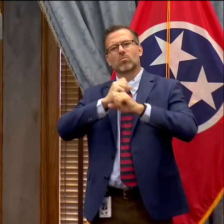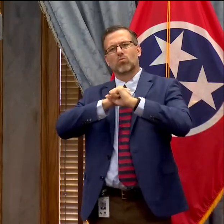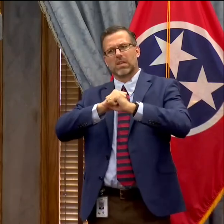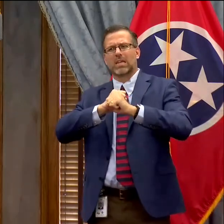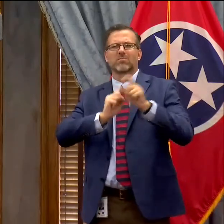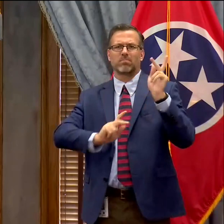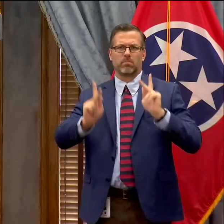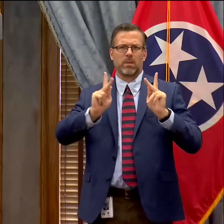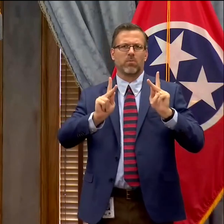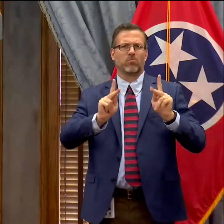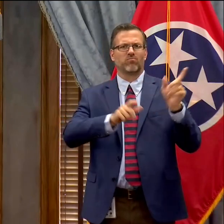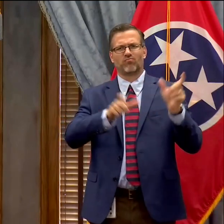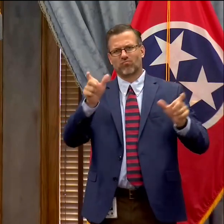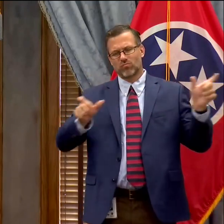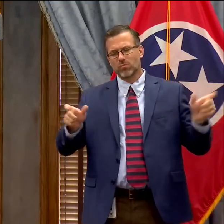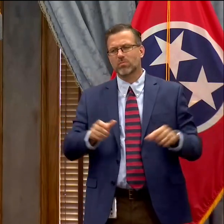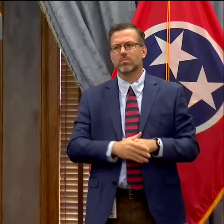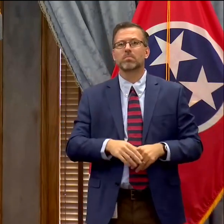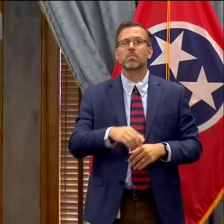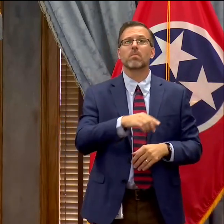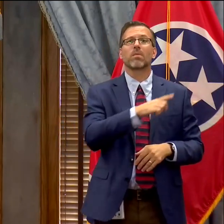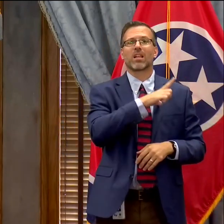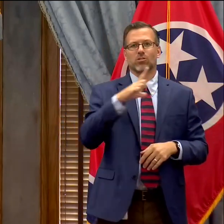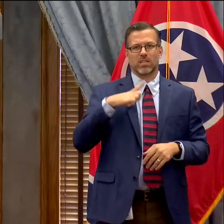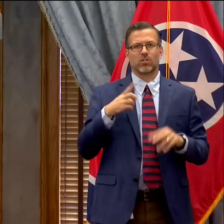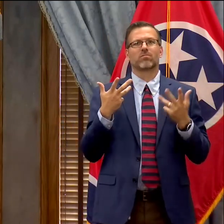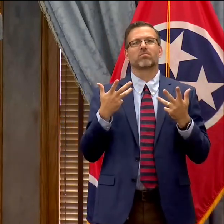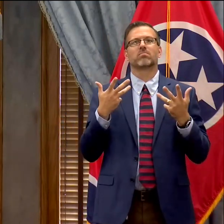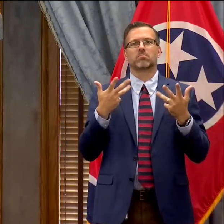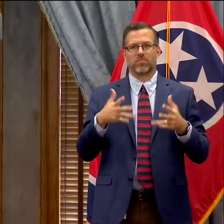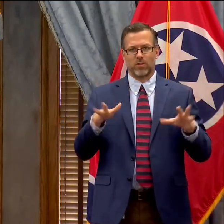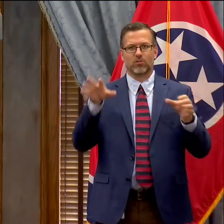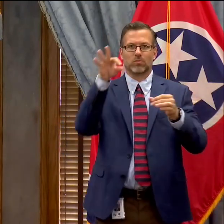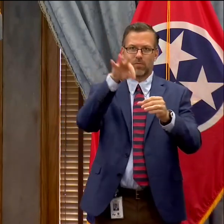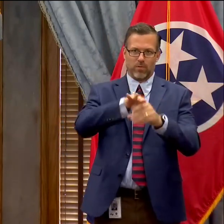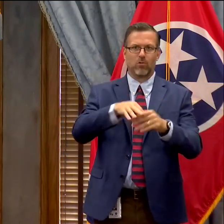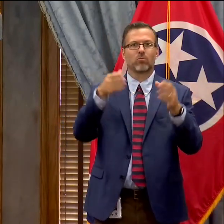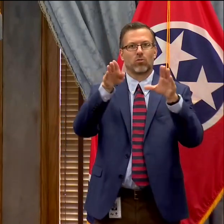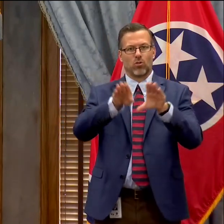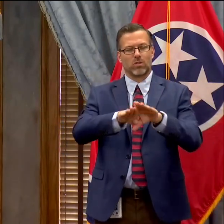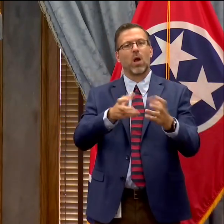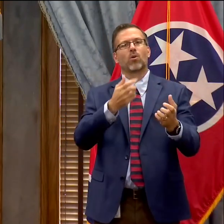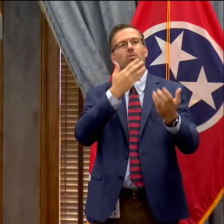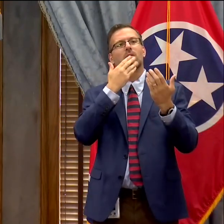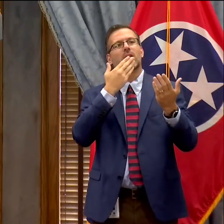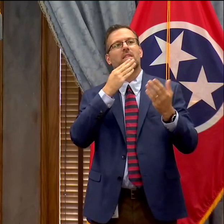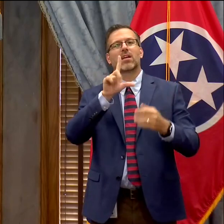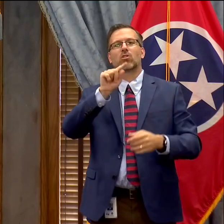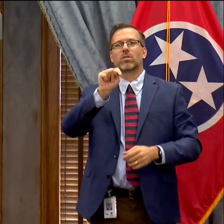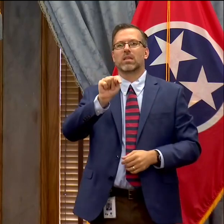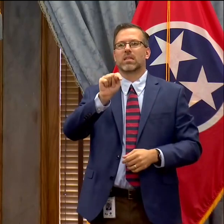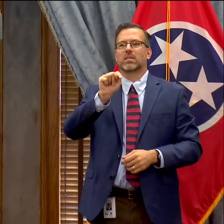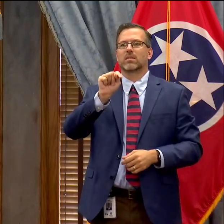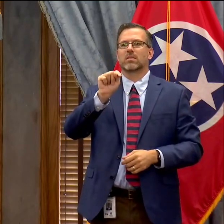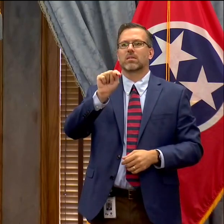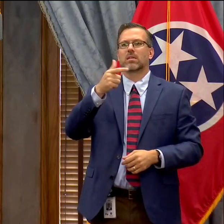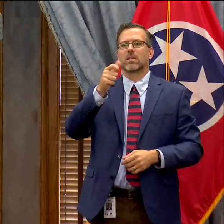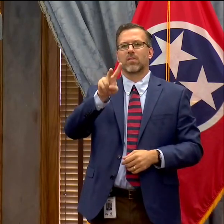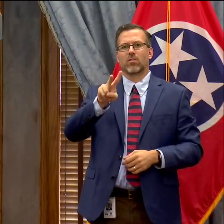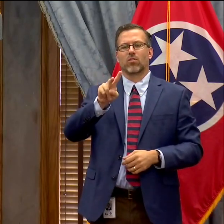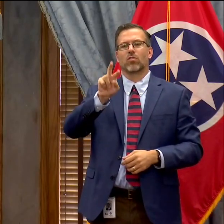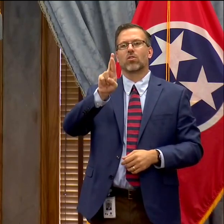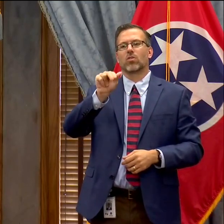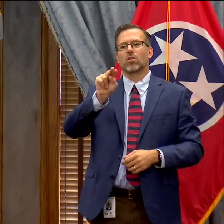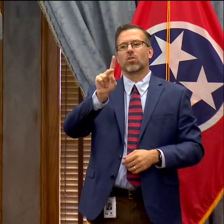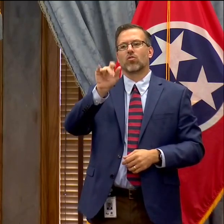special session. I want to thank and commend Lieutenant Governor Randy McNally and Speaker Cameron Sexton